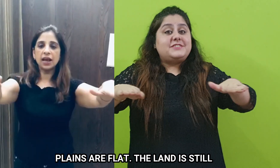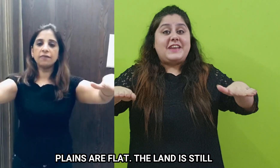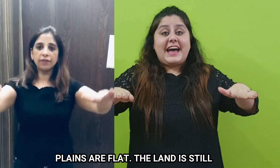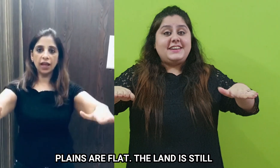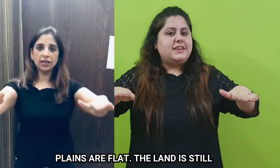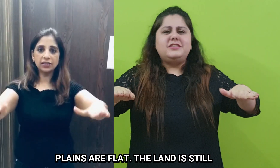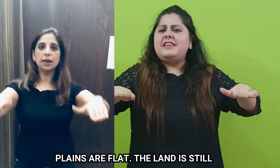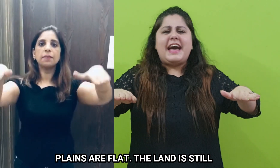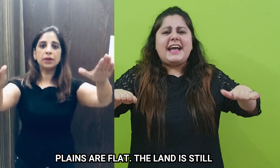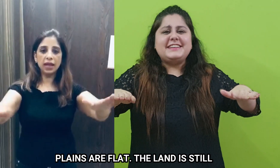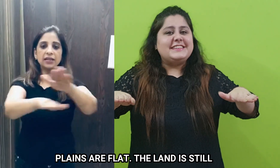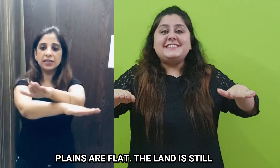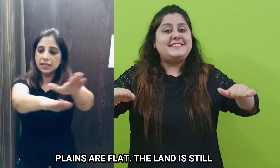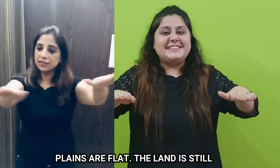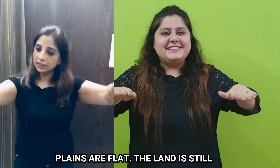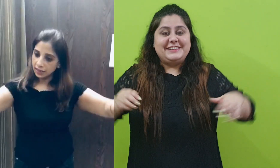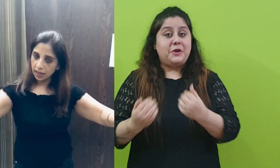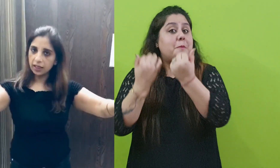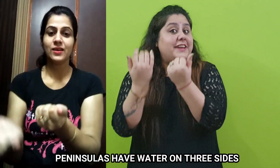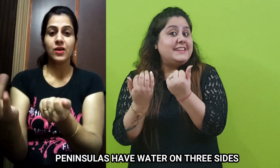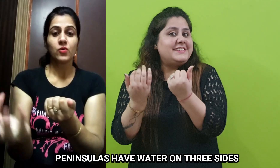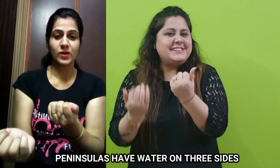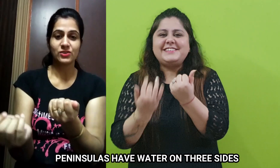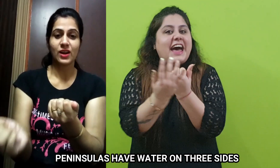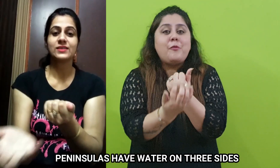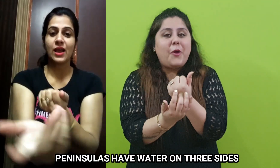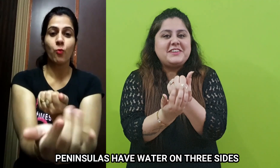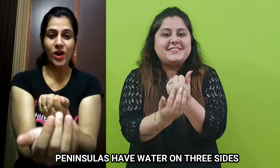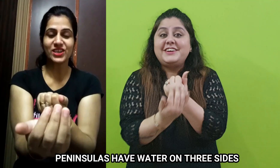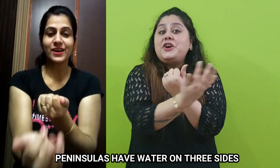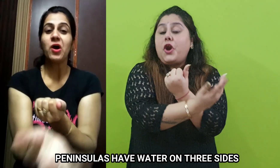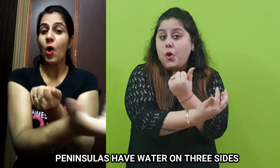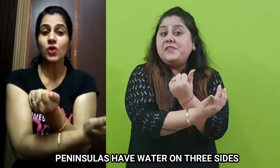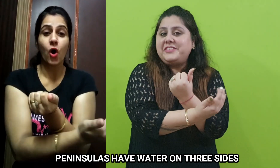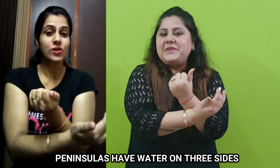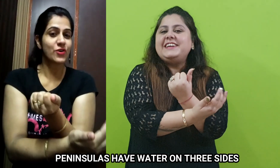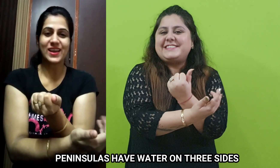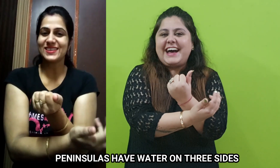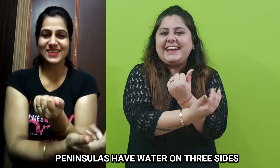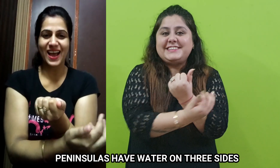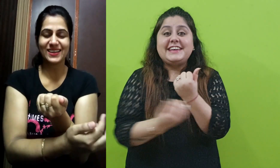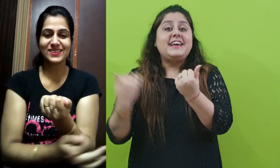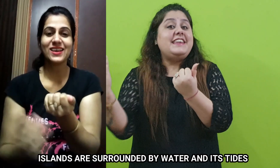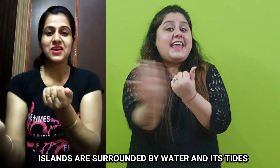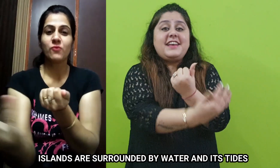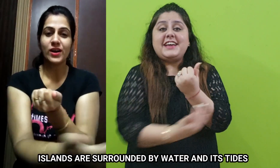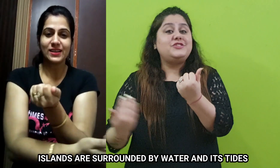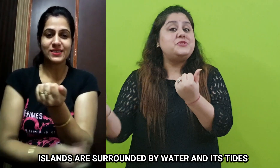are flat. The land is still. Peninsulas have water on three sides. Islands are